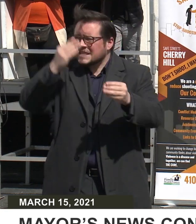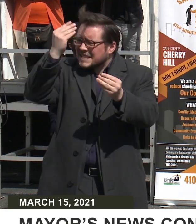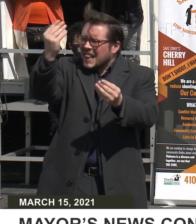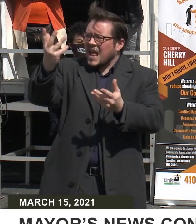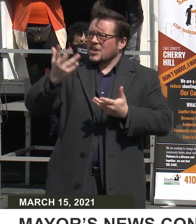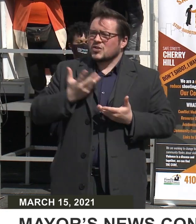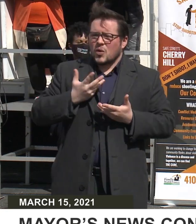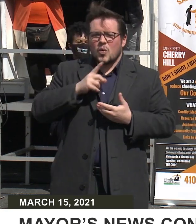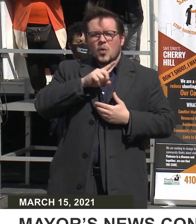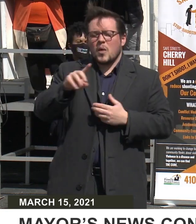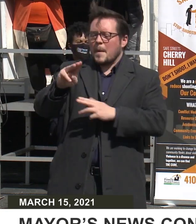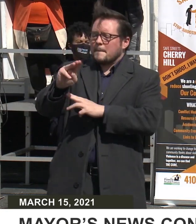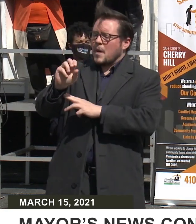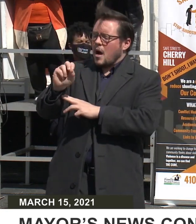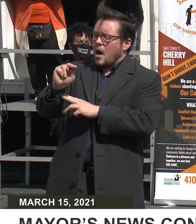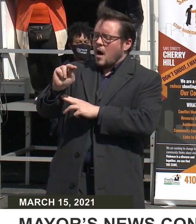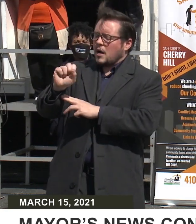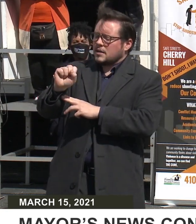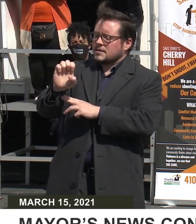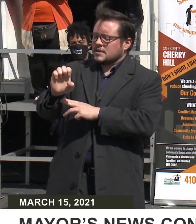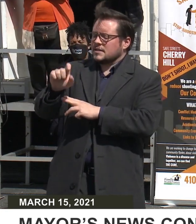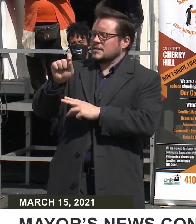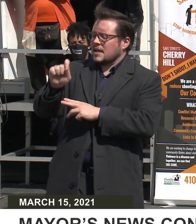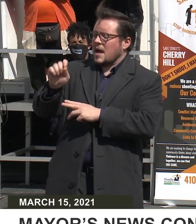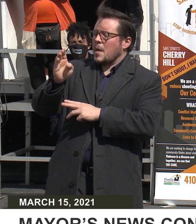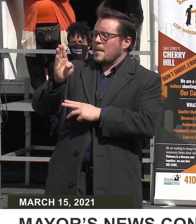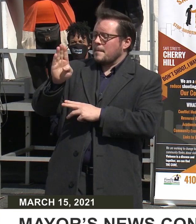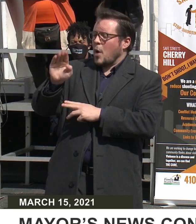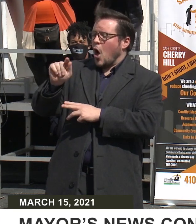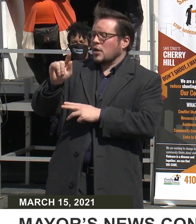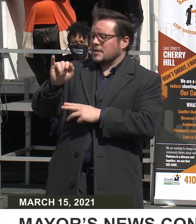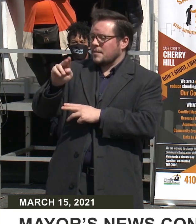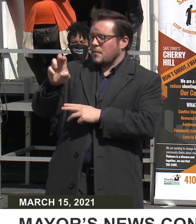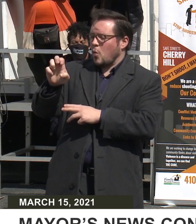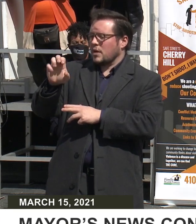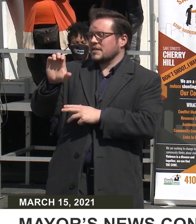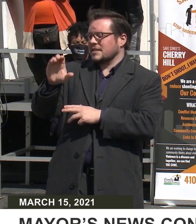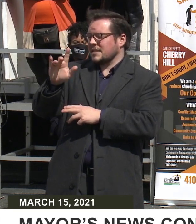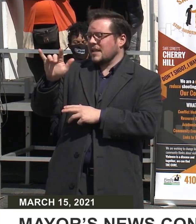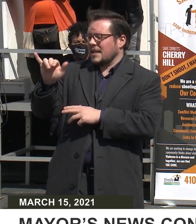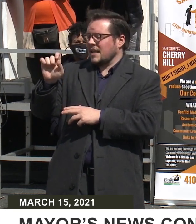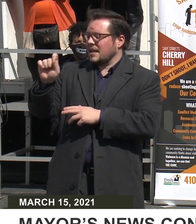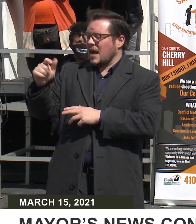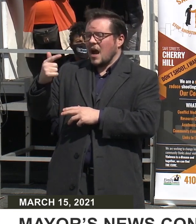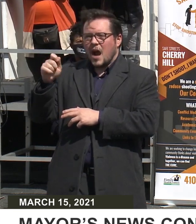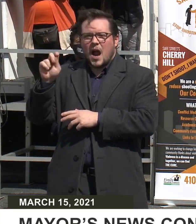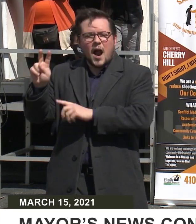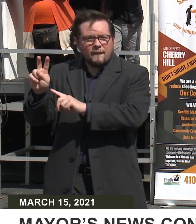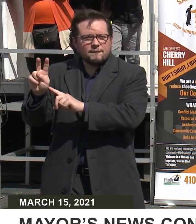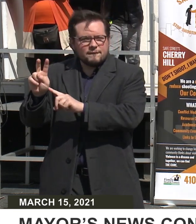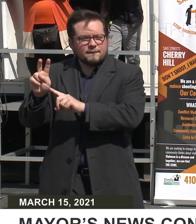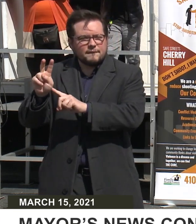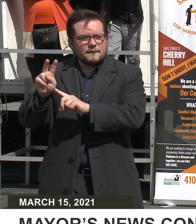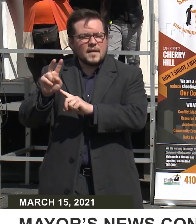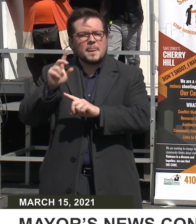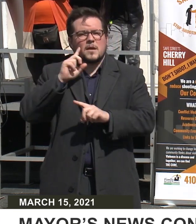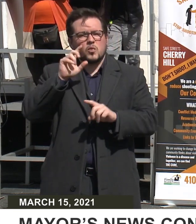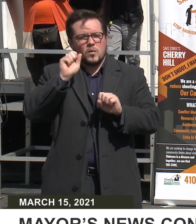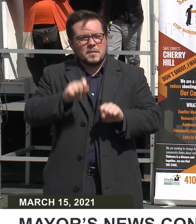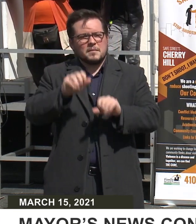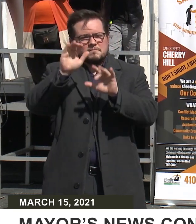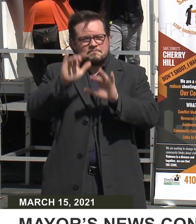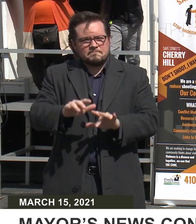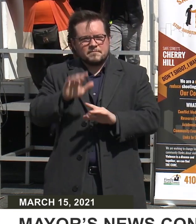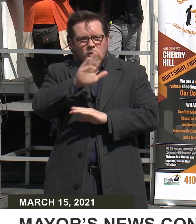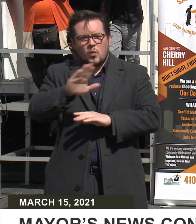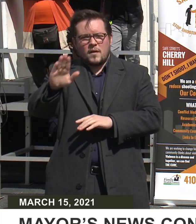please go to Monsee.BaltimoreCity.gov. Additionally, in the coming weeks, this plan will be before the City Council